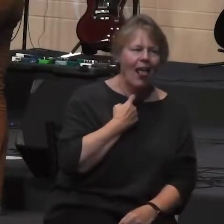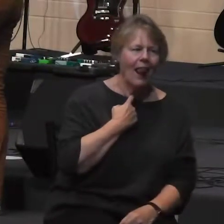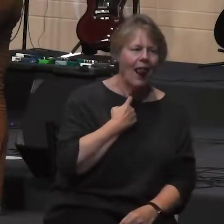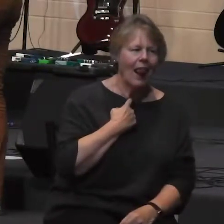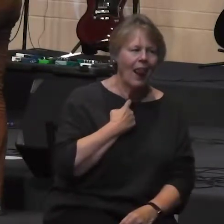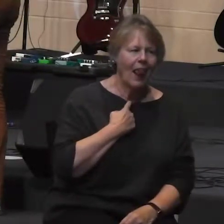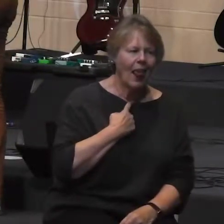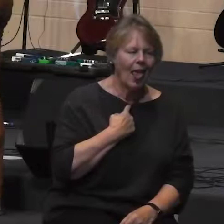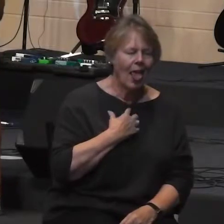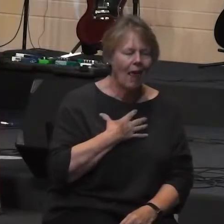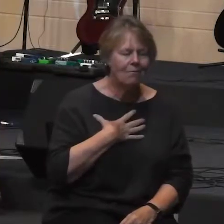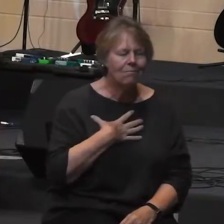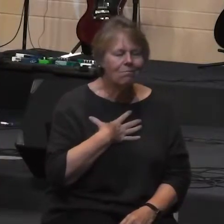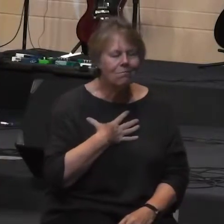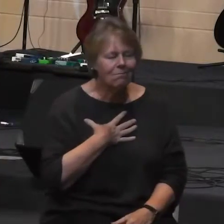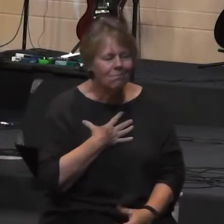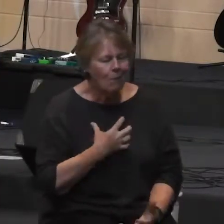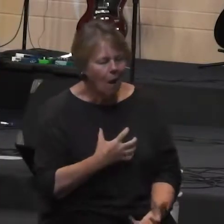So shiny.